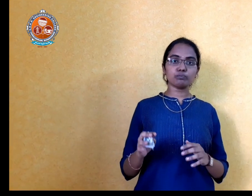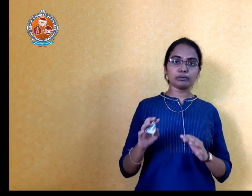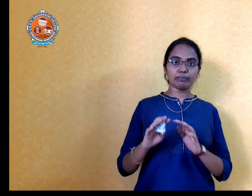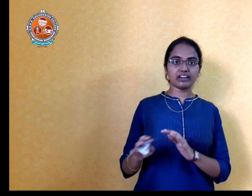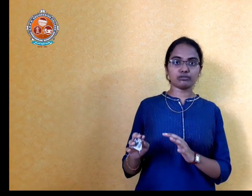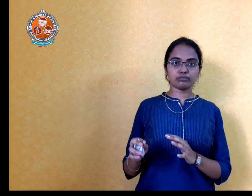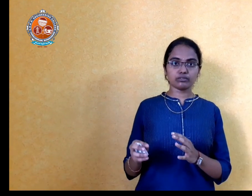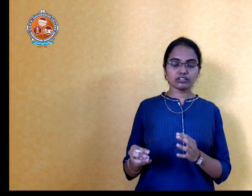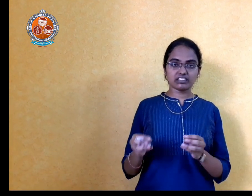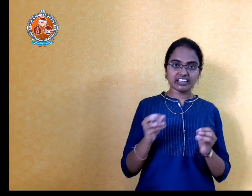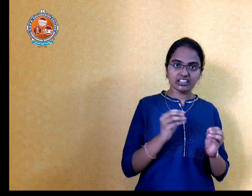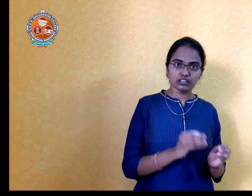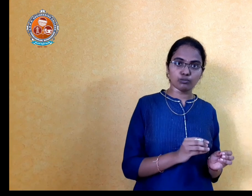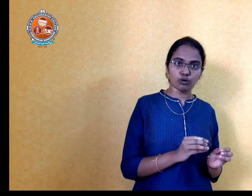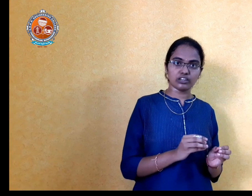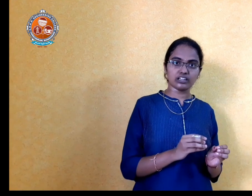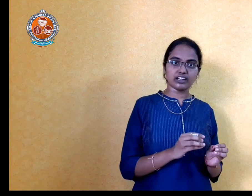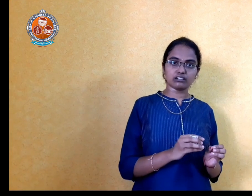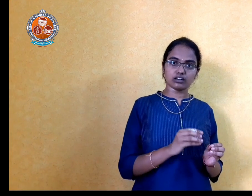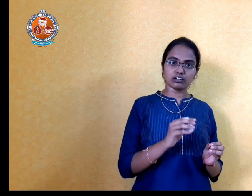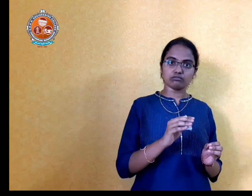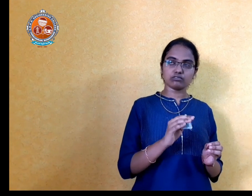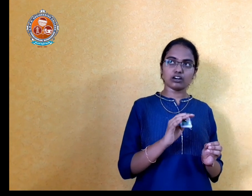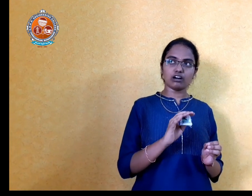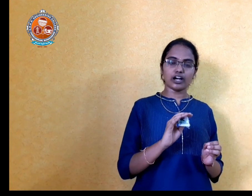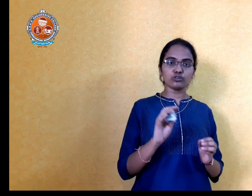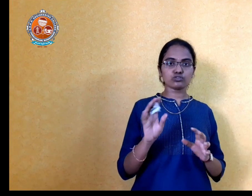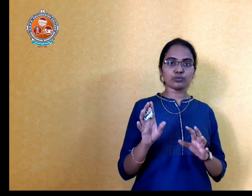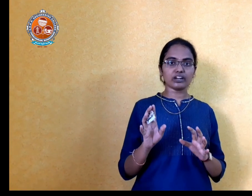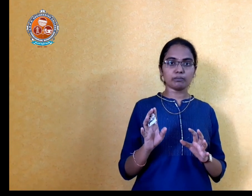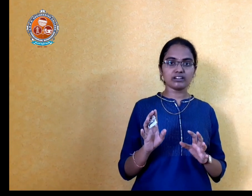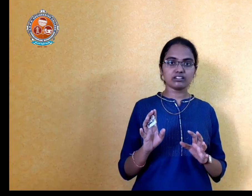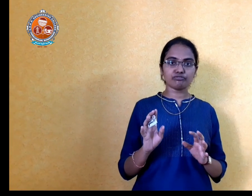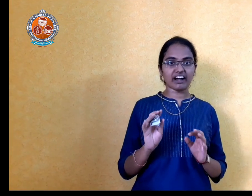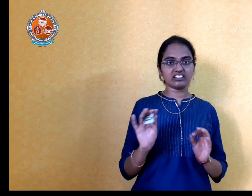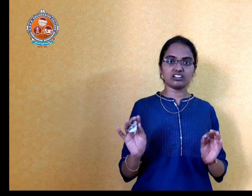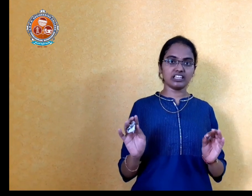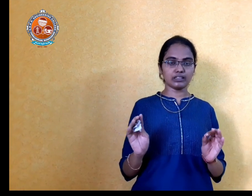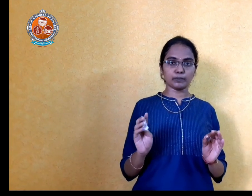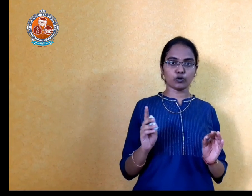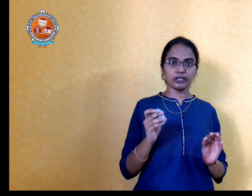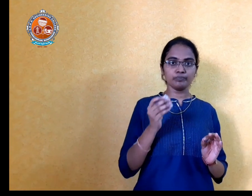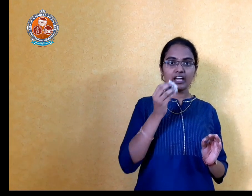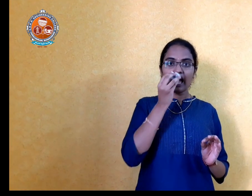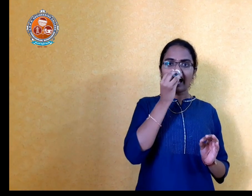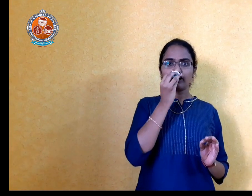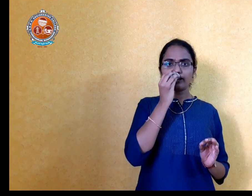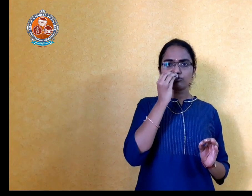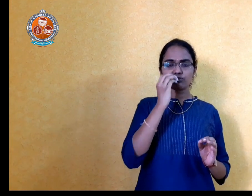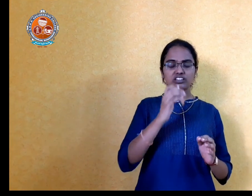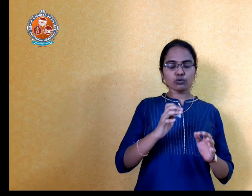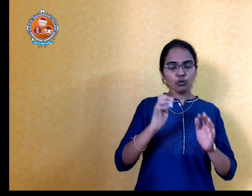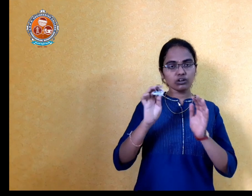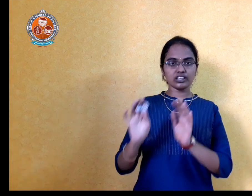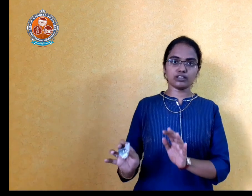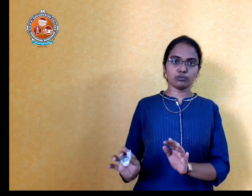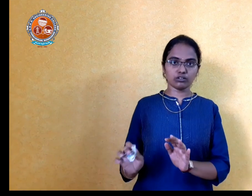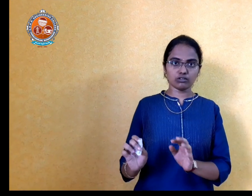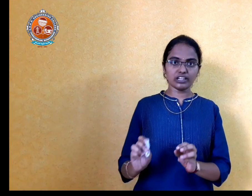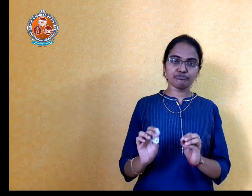prepare. Sitting in the morning, I used to wake up at 5.30 in the morning and I used to sit only in